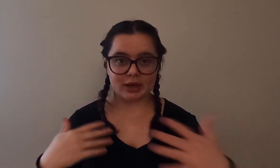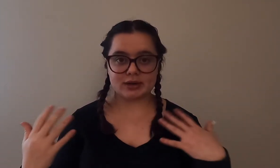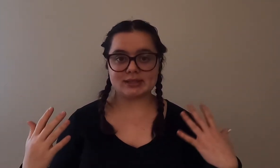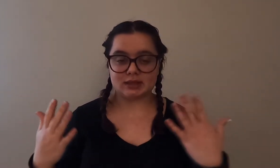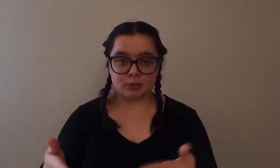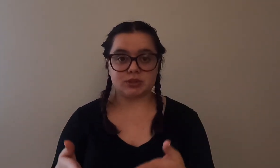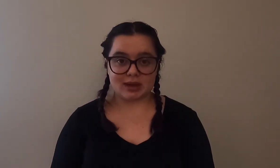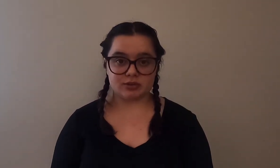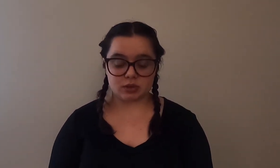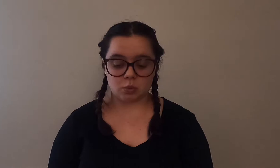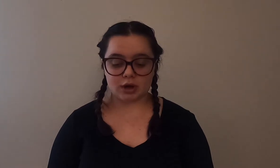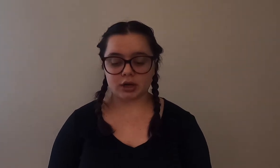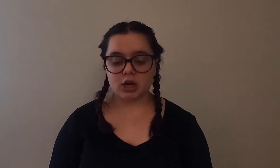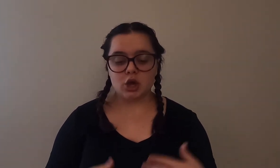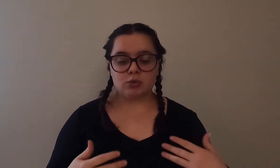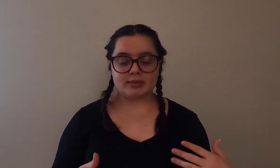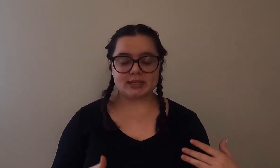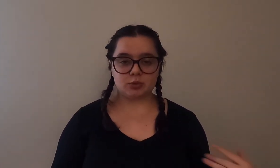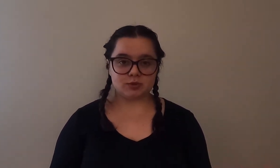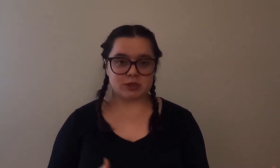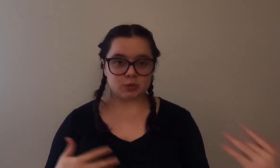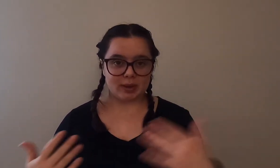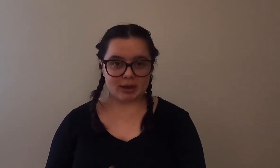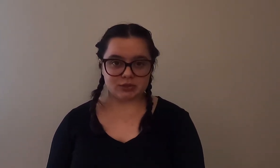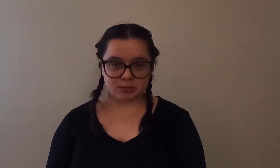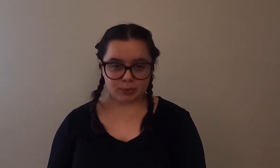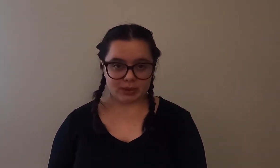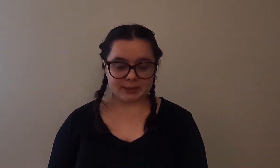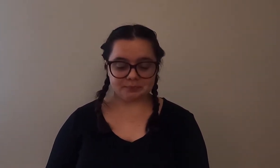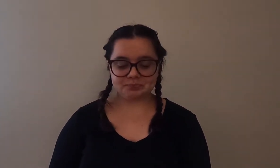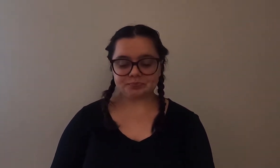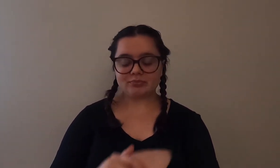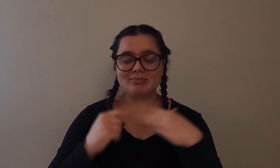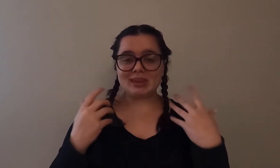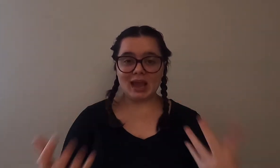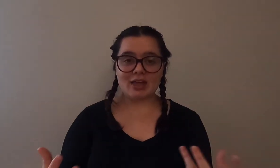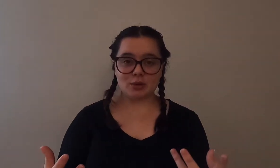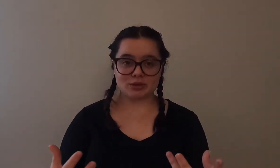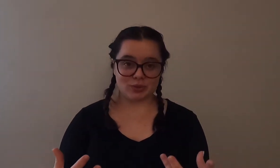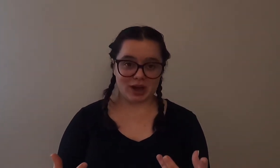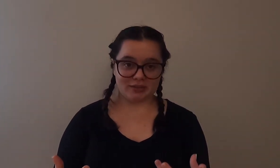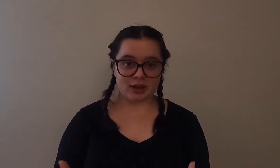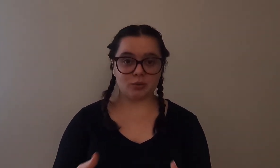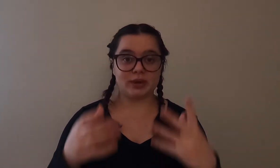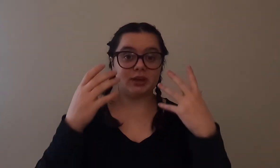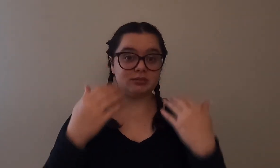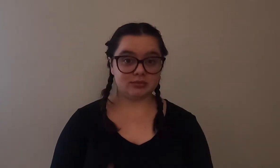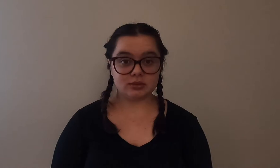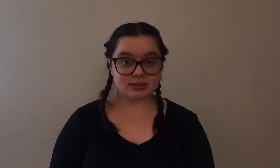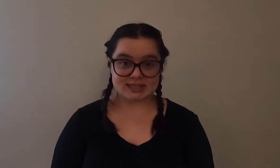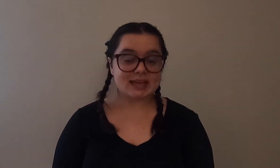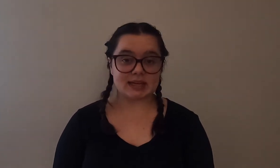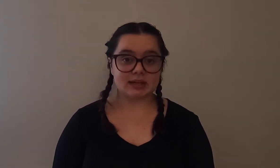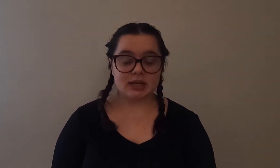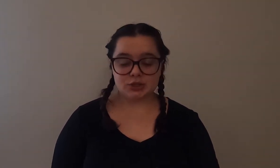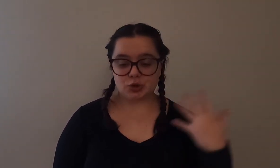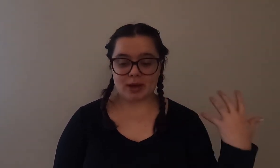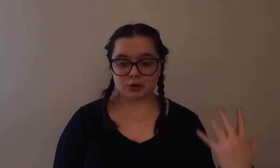areas that there were divers in the water what we did was we swam out to the buoy and then once we got there we descended to about